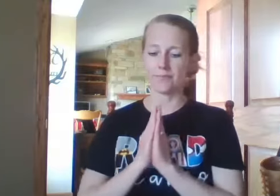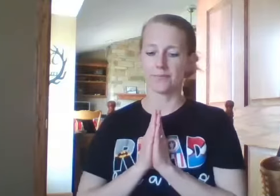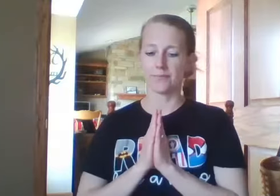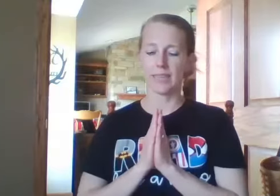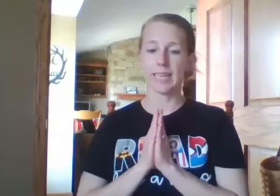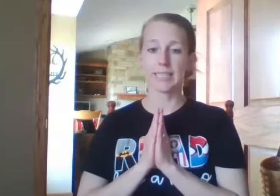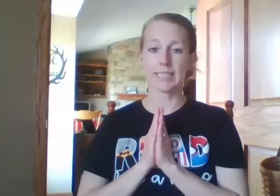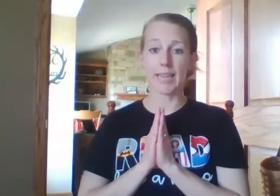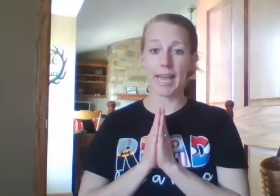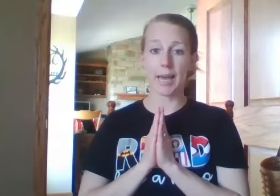Slam.